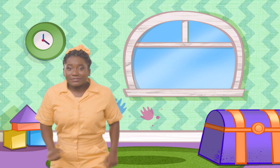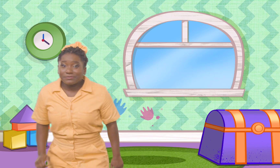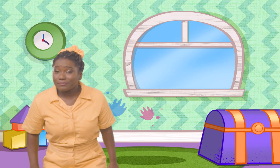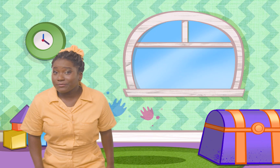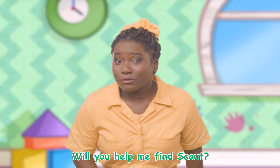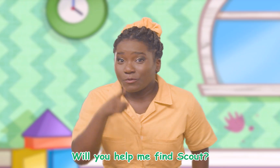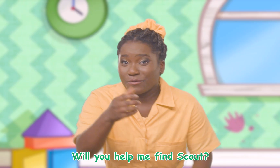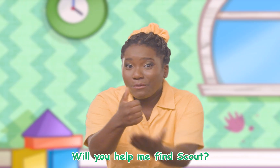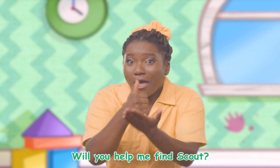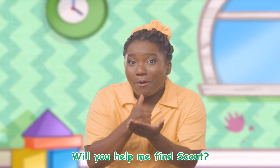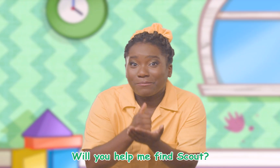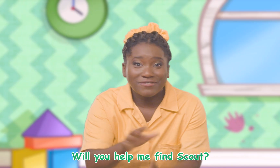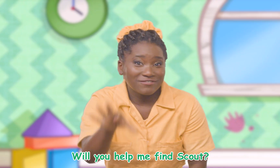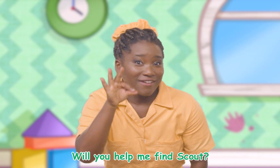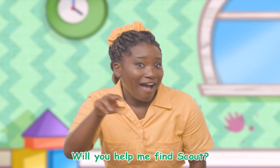Will you help me find Scout?